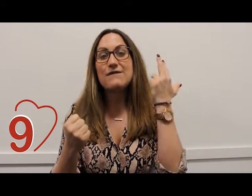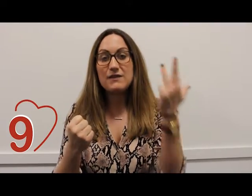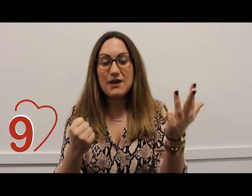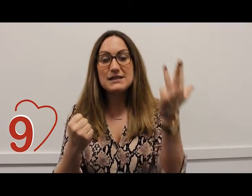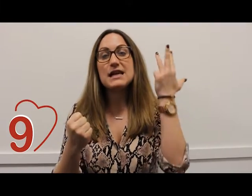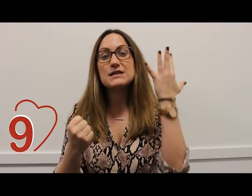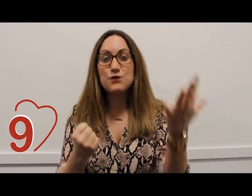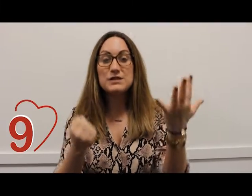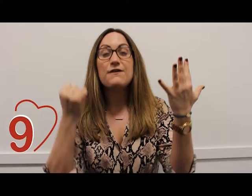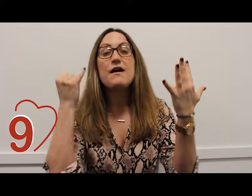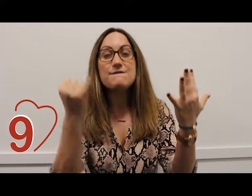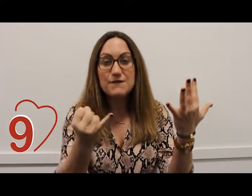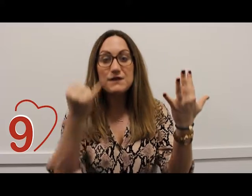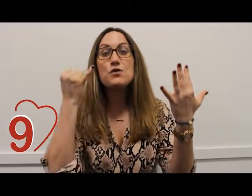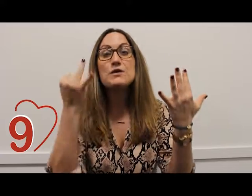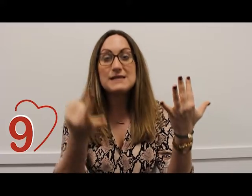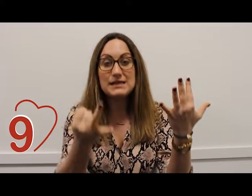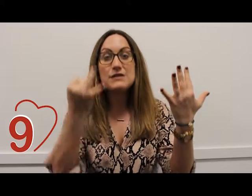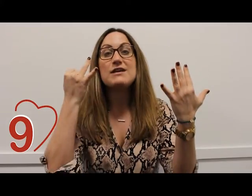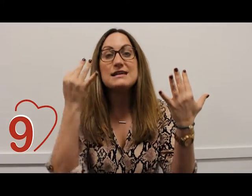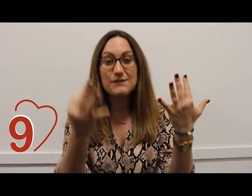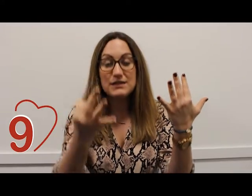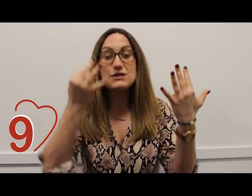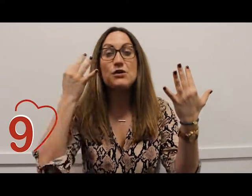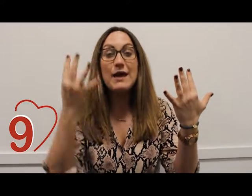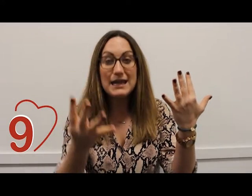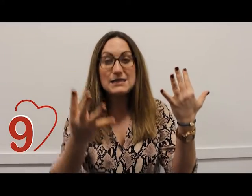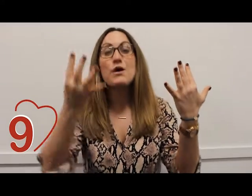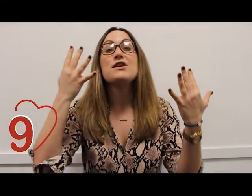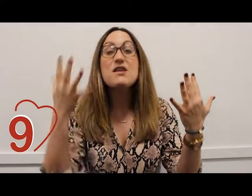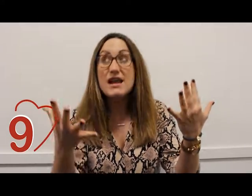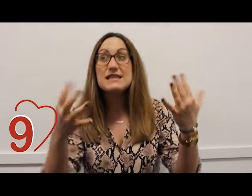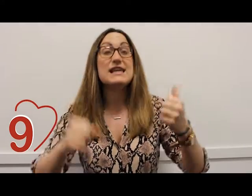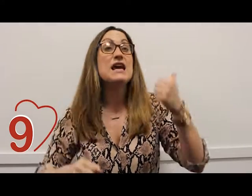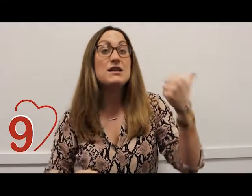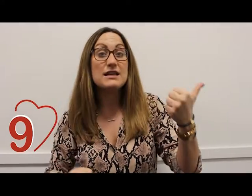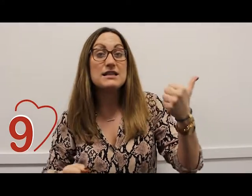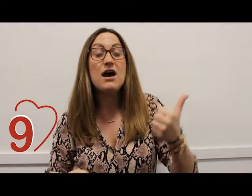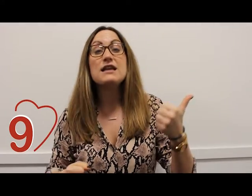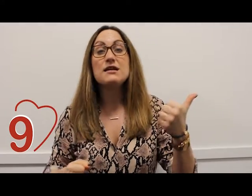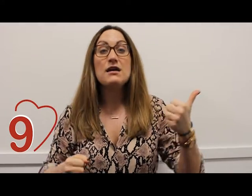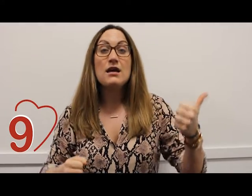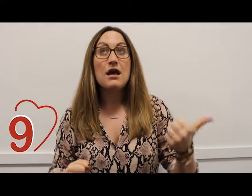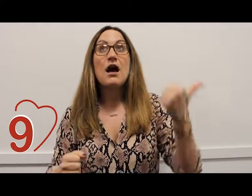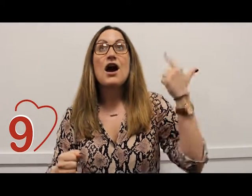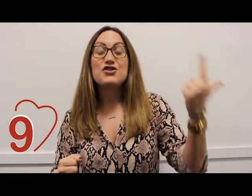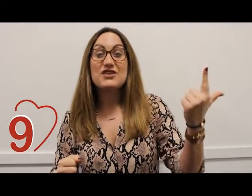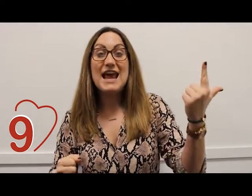36 45 54 63 72 81 90 99 108